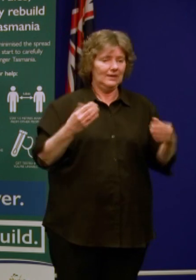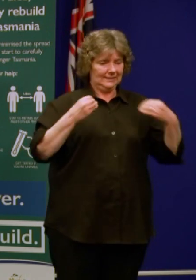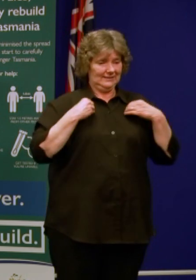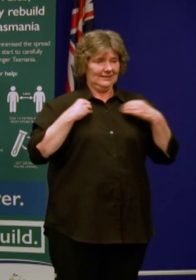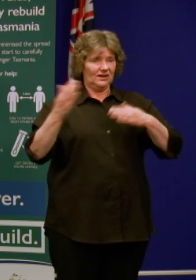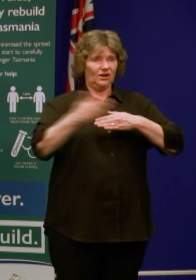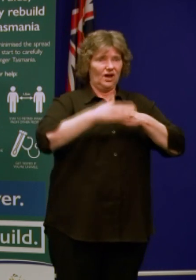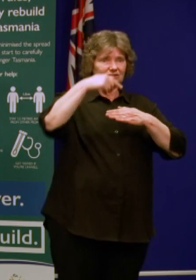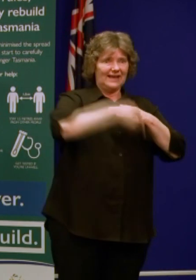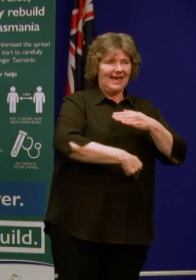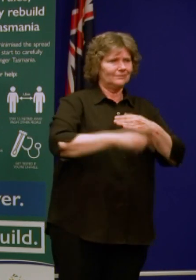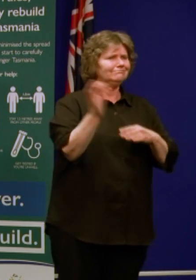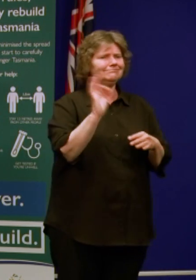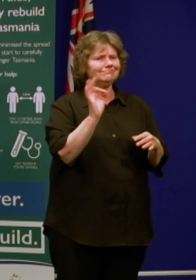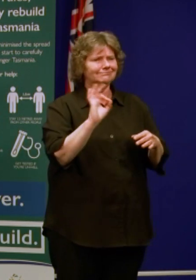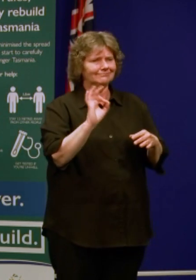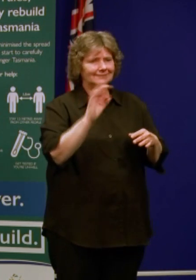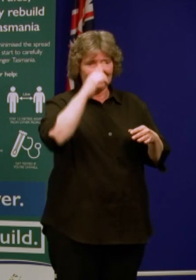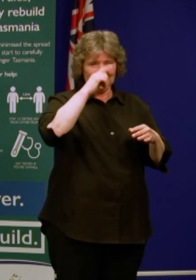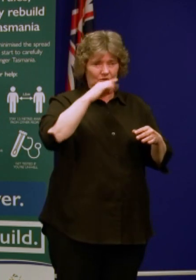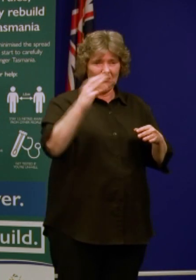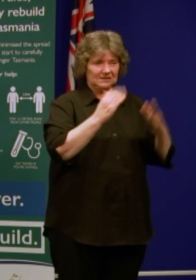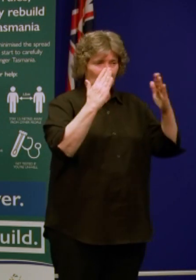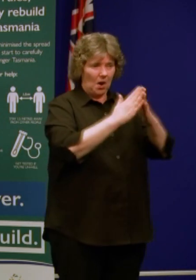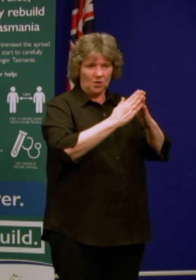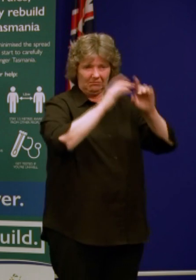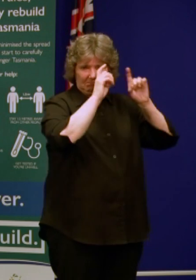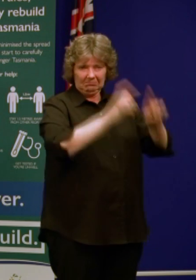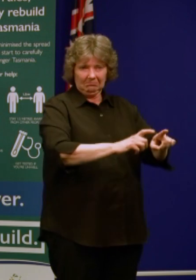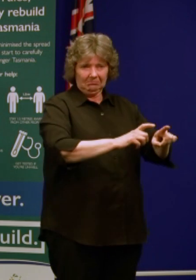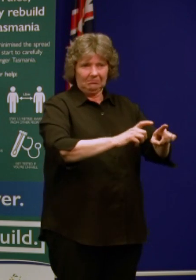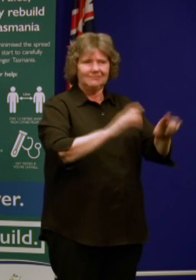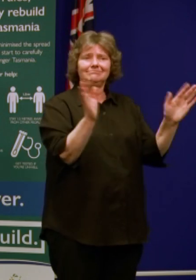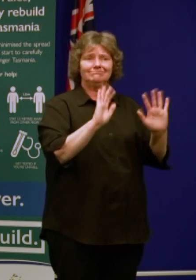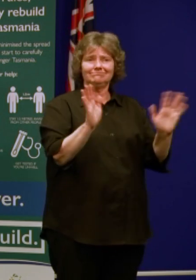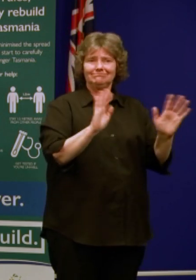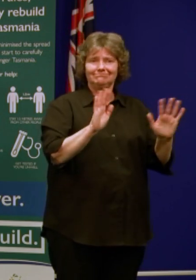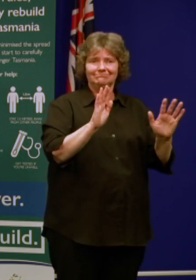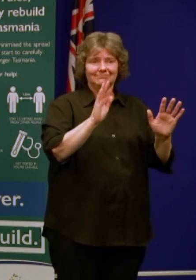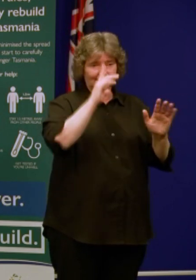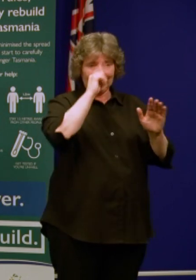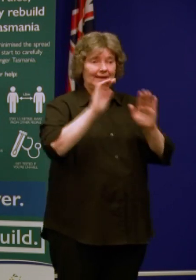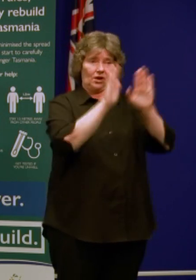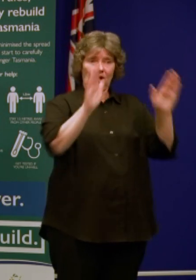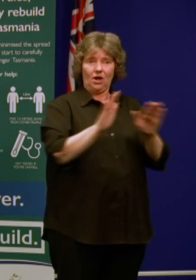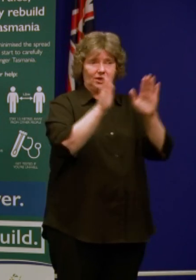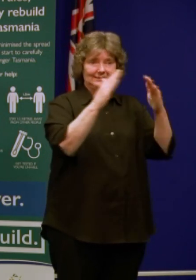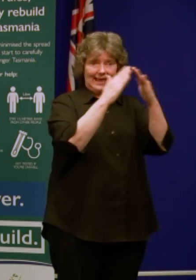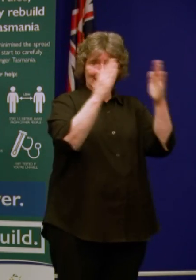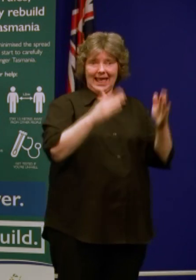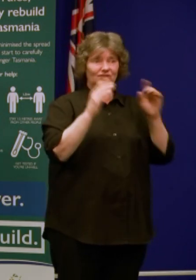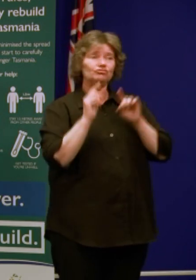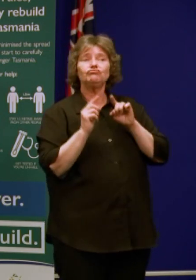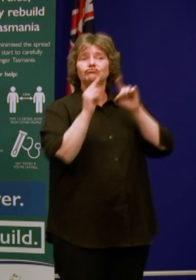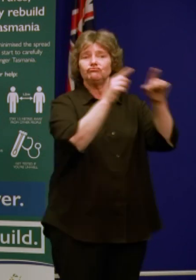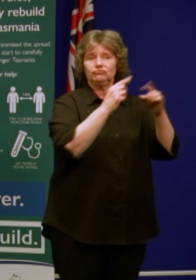asking people to lock themselves into their homes. We're not restricting them from going to shacks. What we need to do is to take